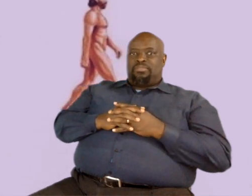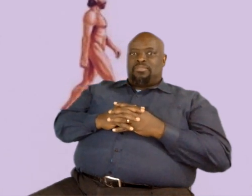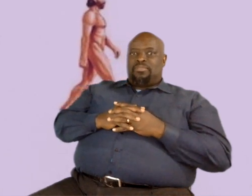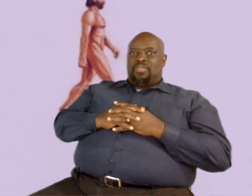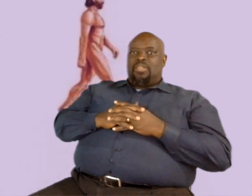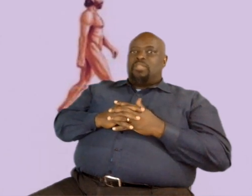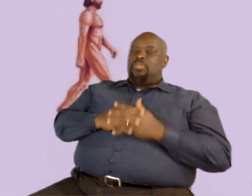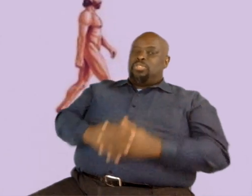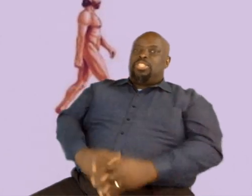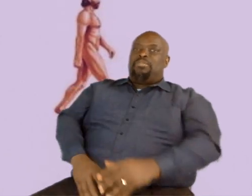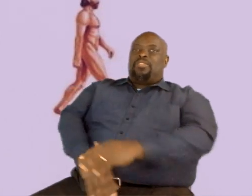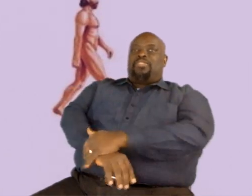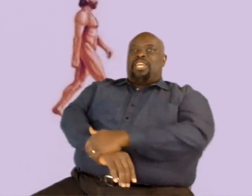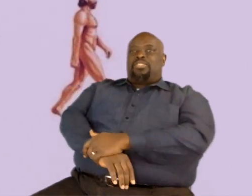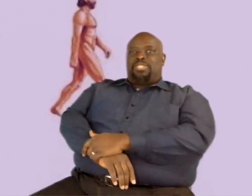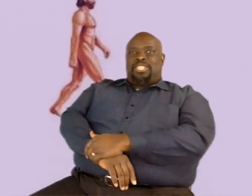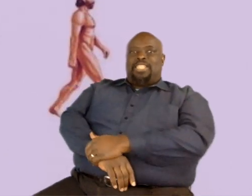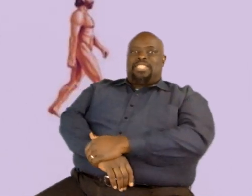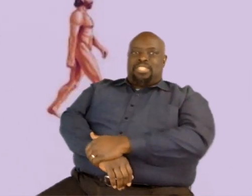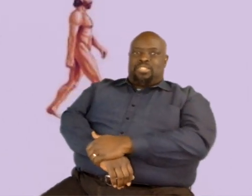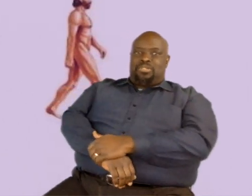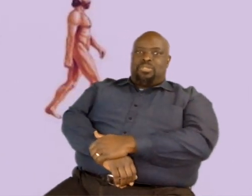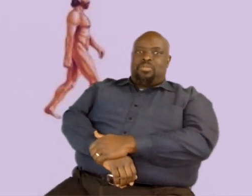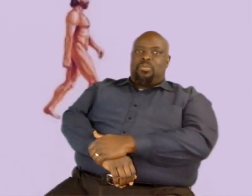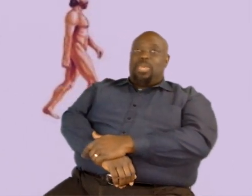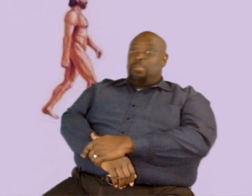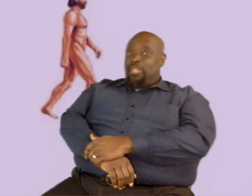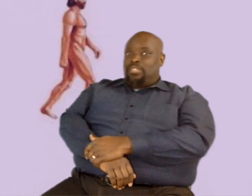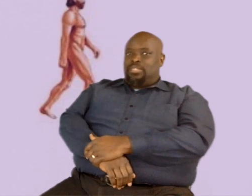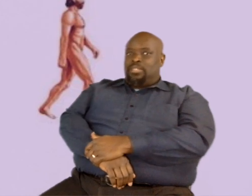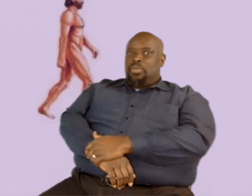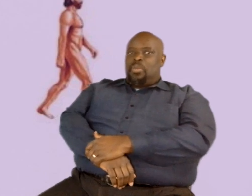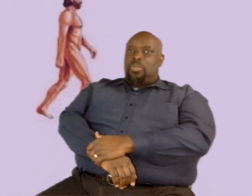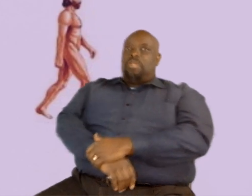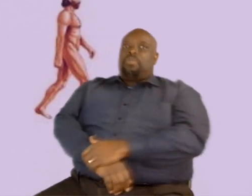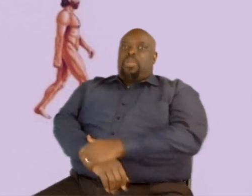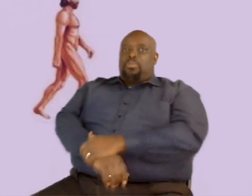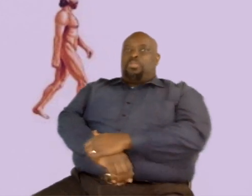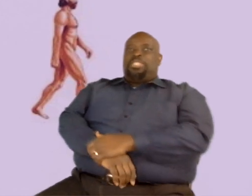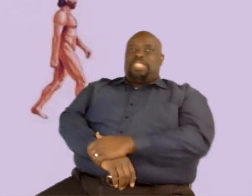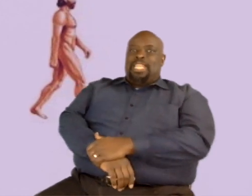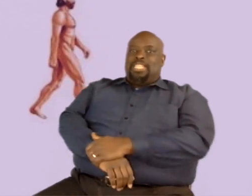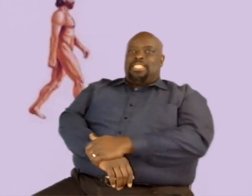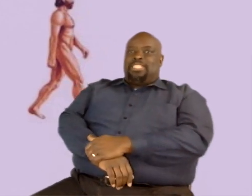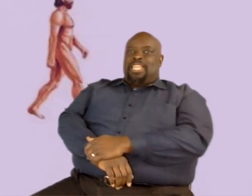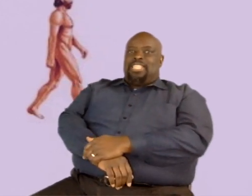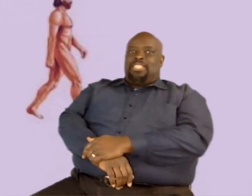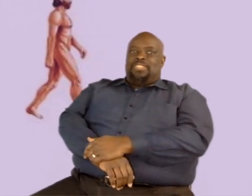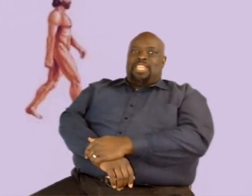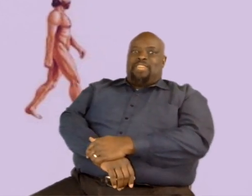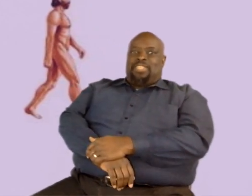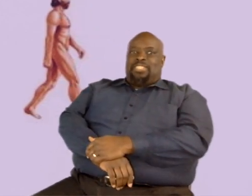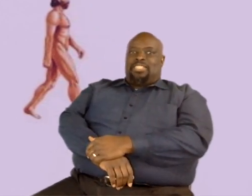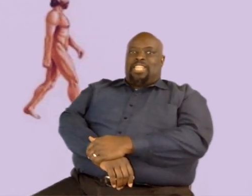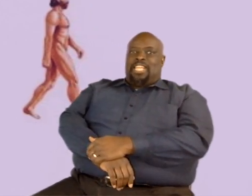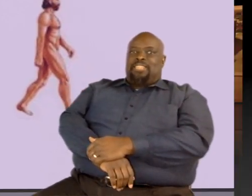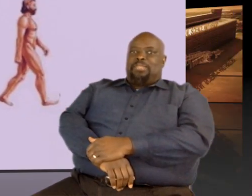The Museum of Natural Science and History, when built, will present the scientific evidence that has been